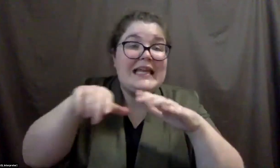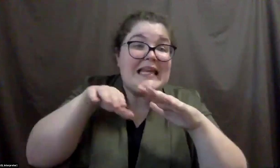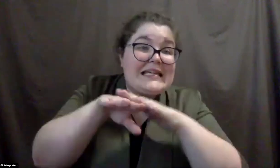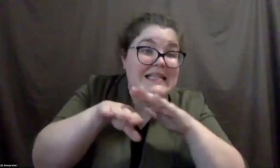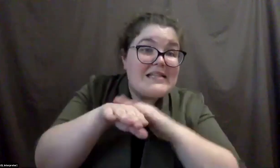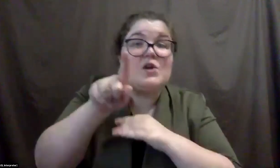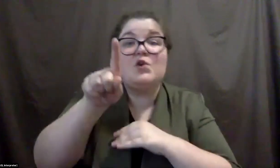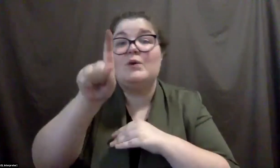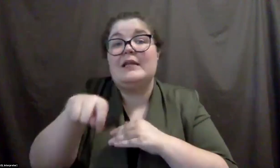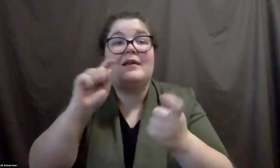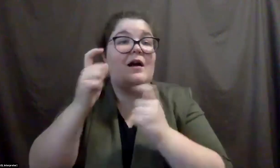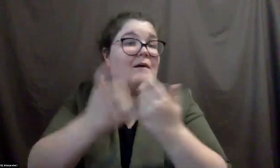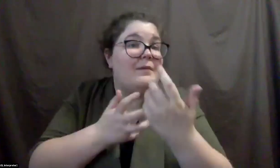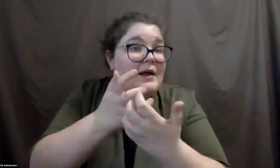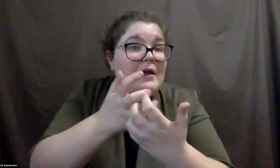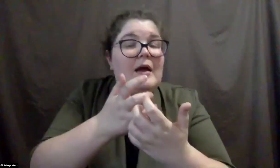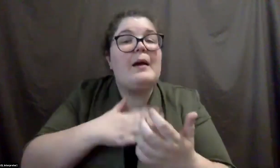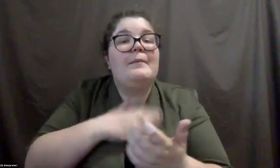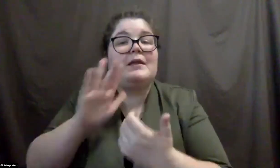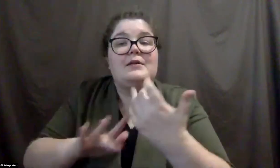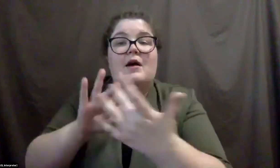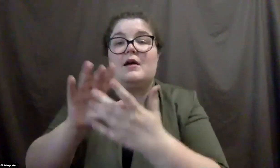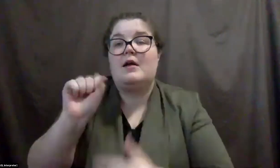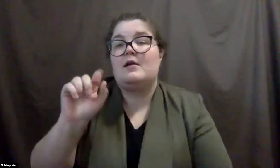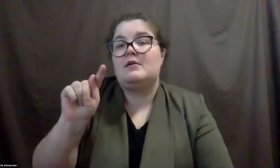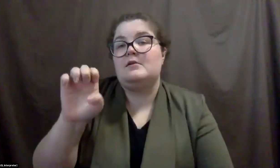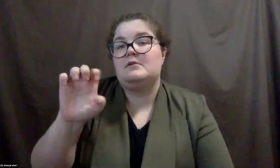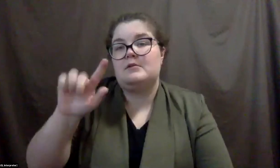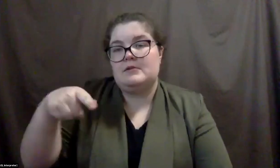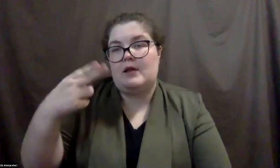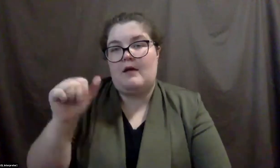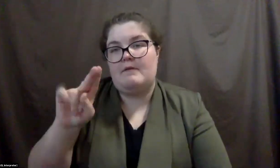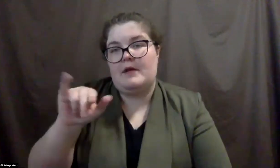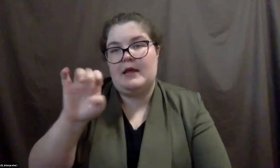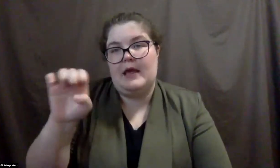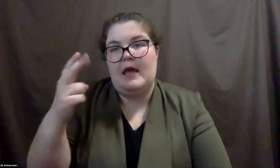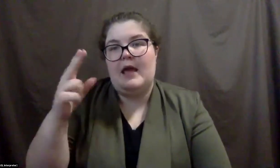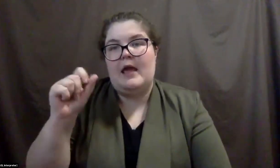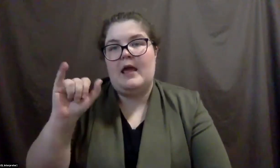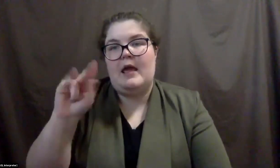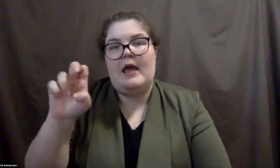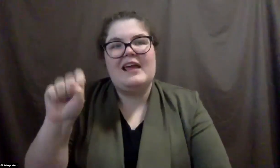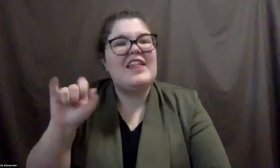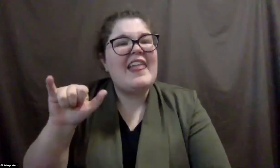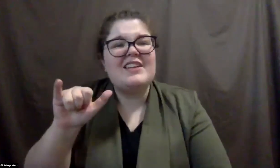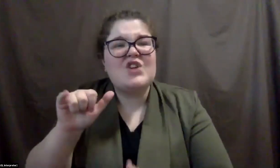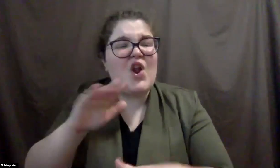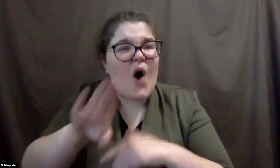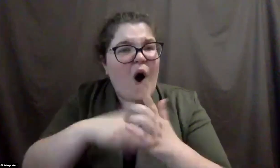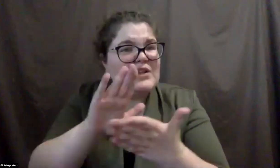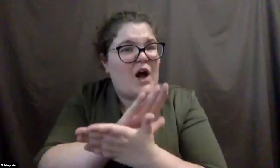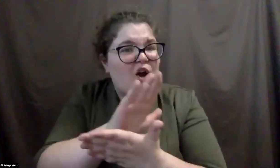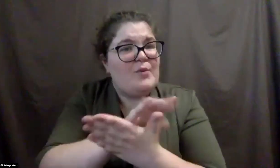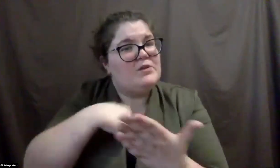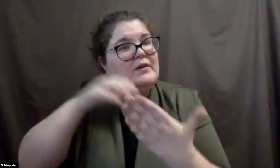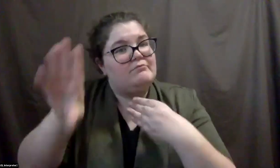other formats of this document, contact Stephanie Haynes. Um, and that's at the top of every document that's a public document for